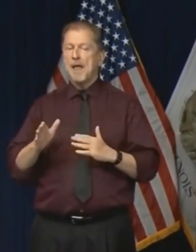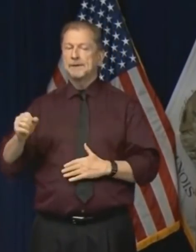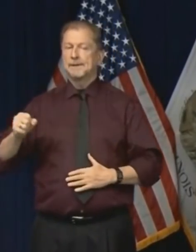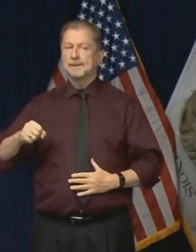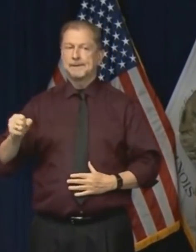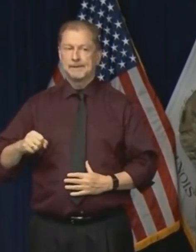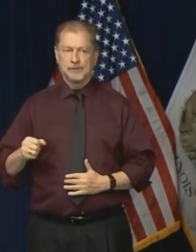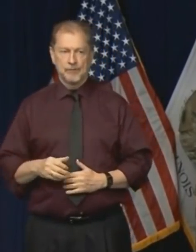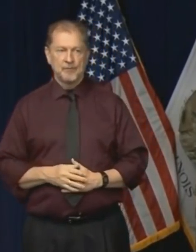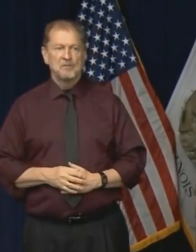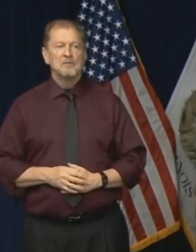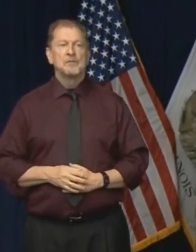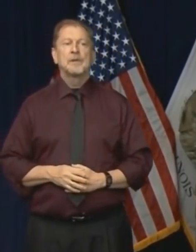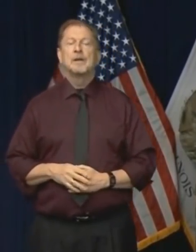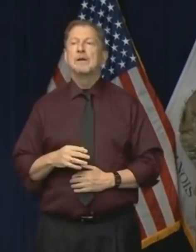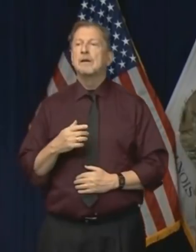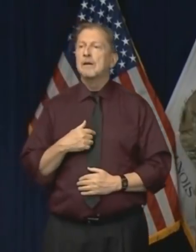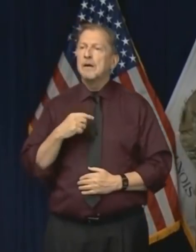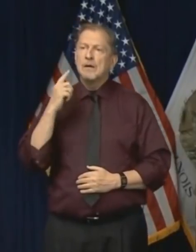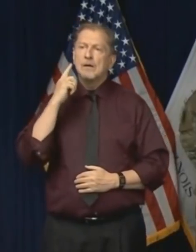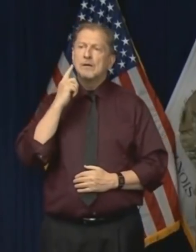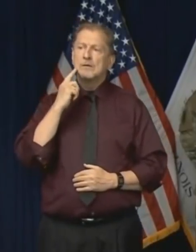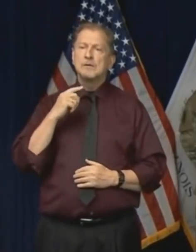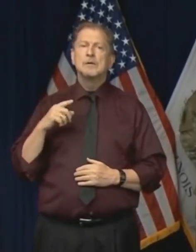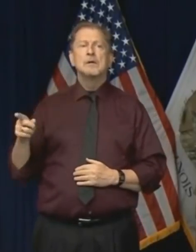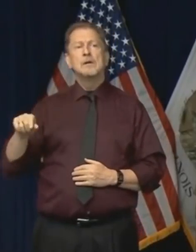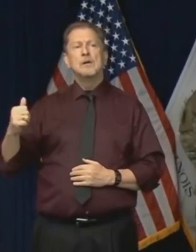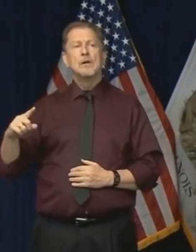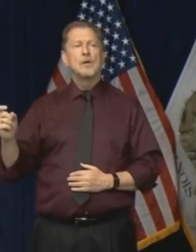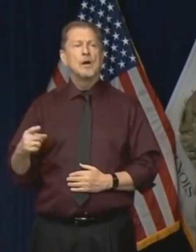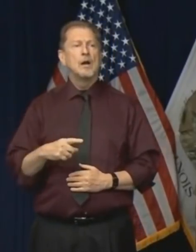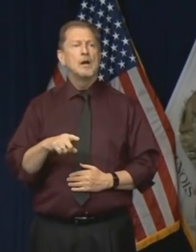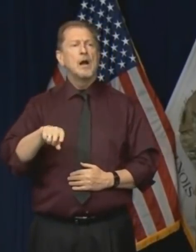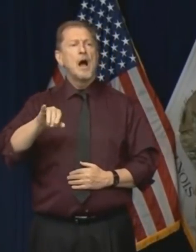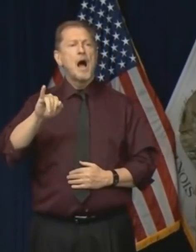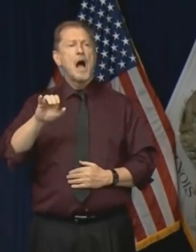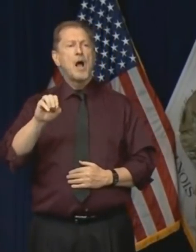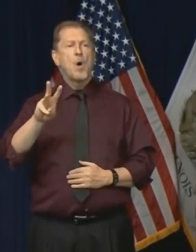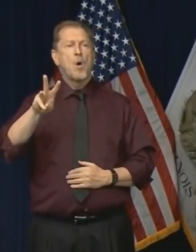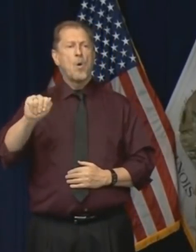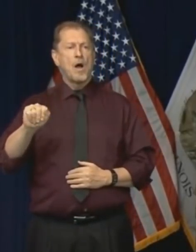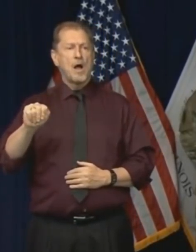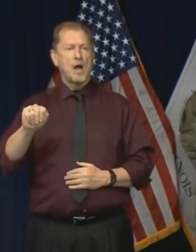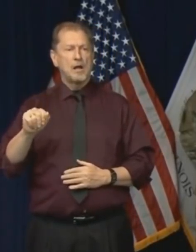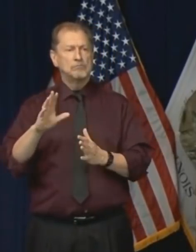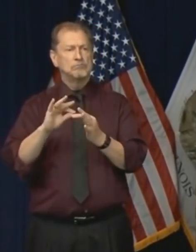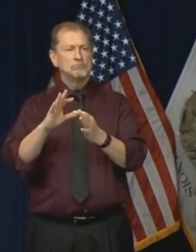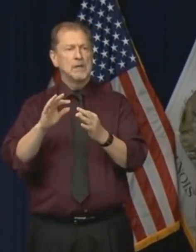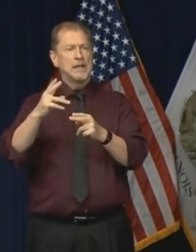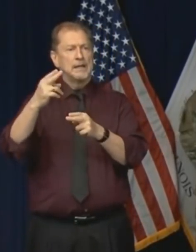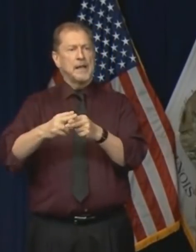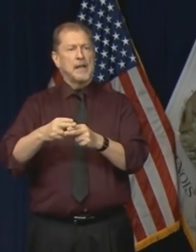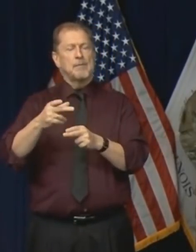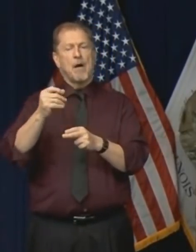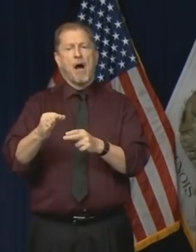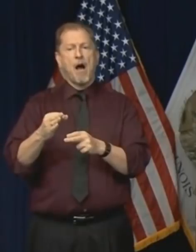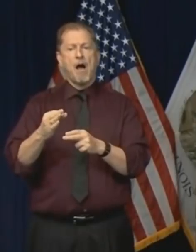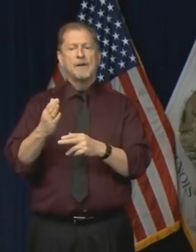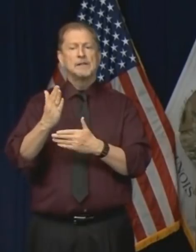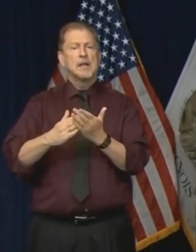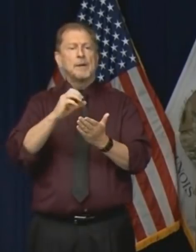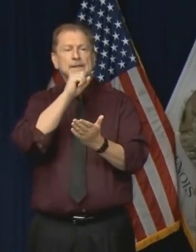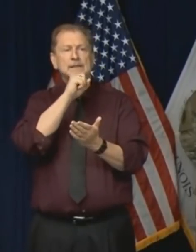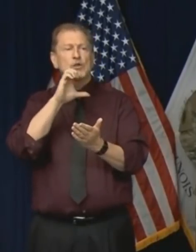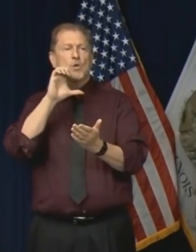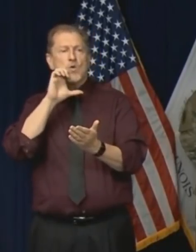There's a, from one of my colleagues, Katie Kim, some states, Iowa, released the names of the senior healthcare facilities and the